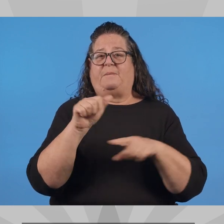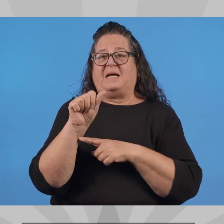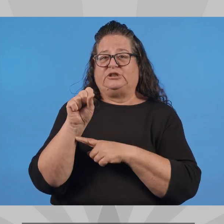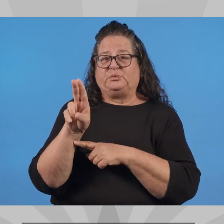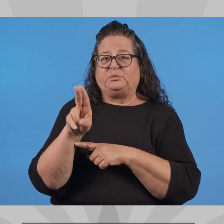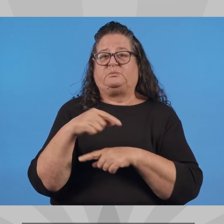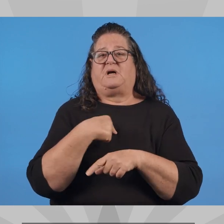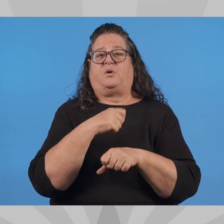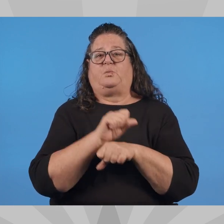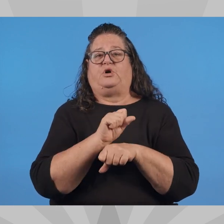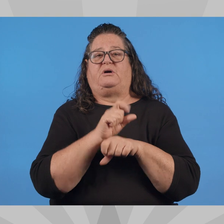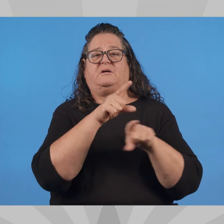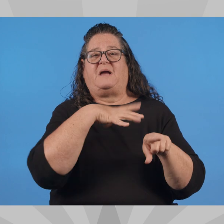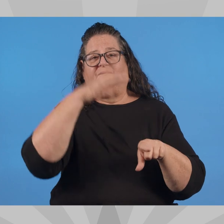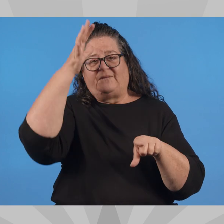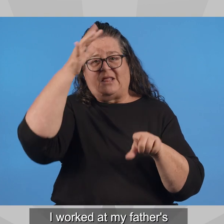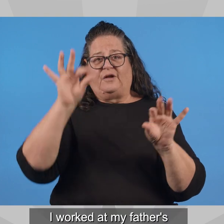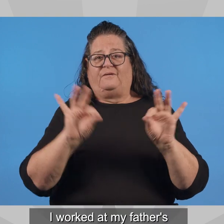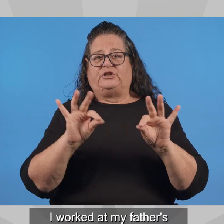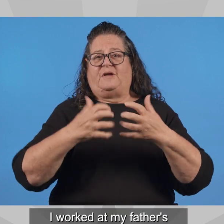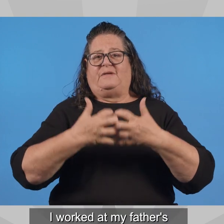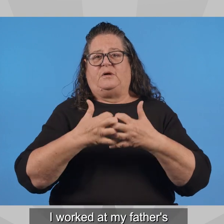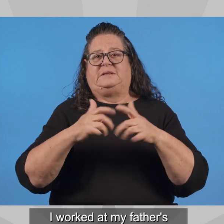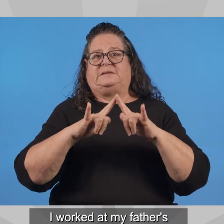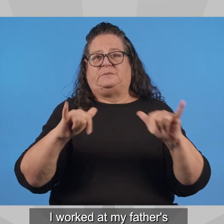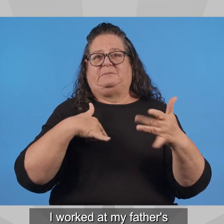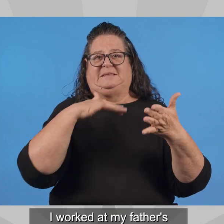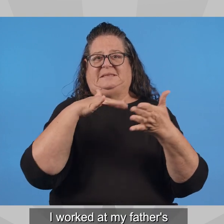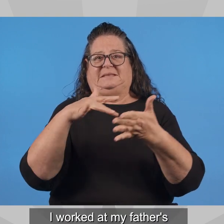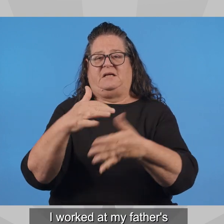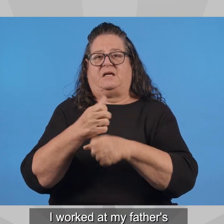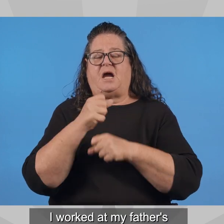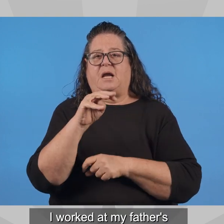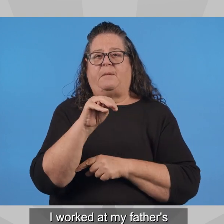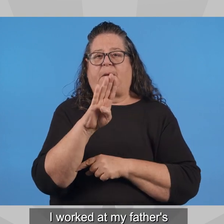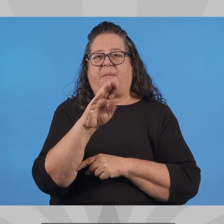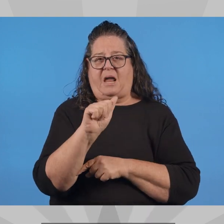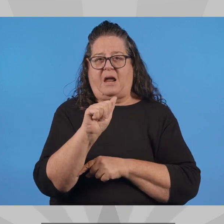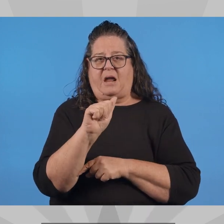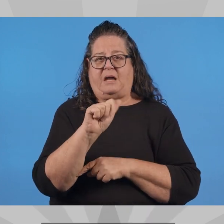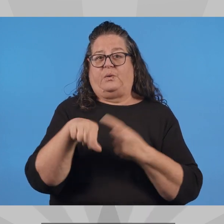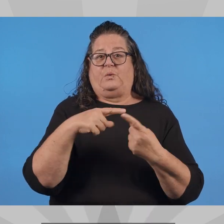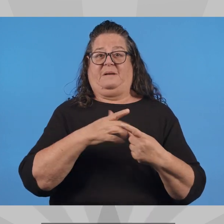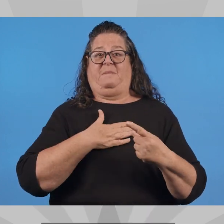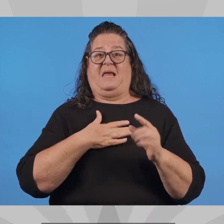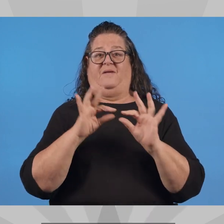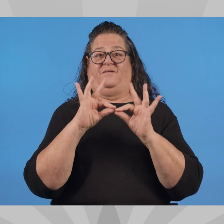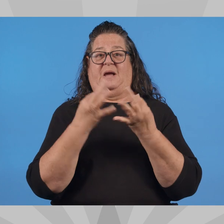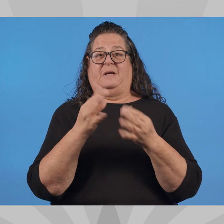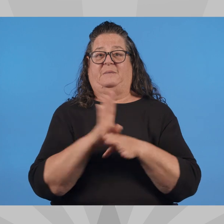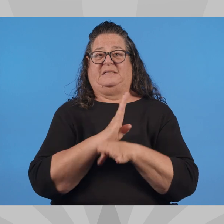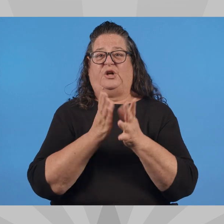degree at ASU. I worked at my father's furniture manufacturing shop while pursuing my MBA.